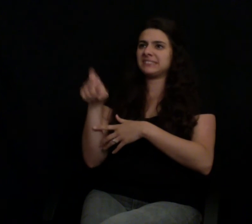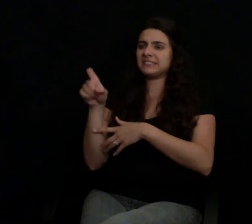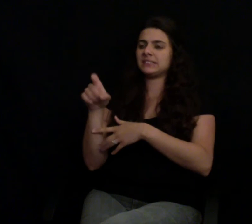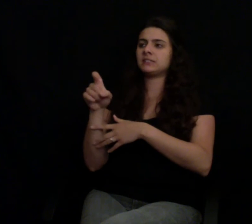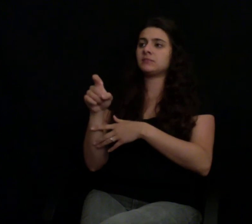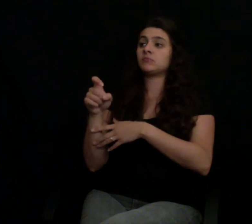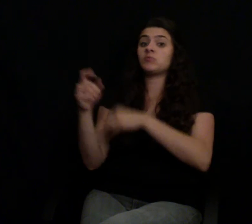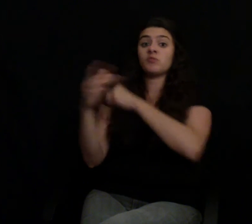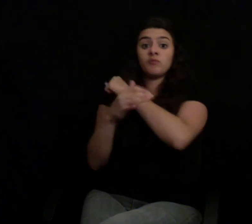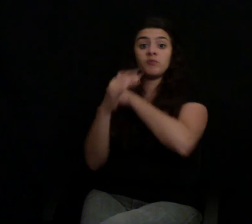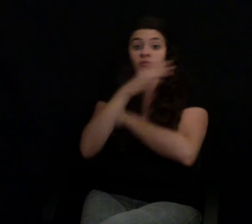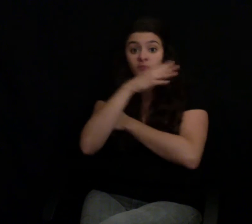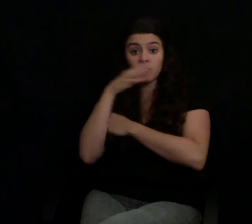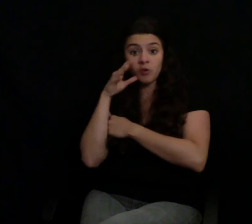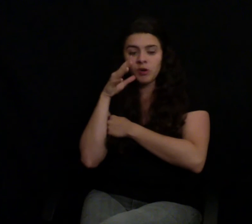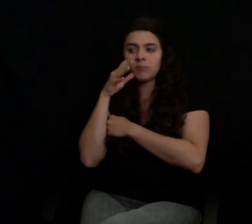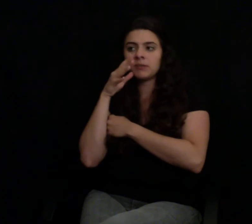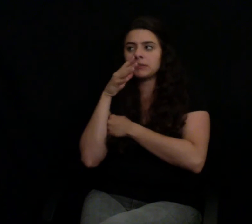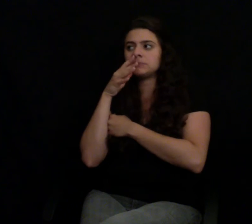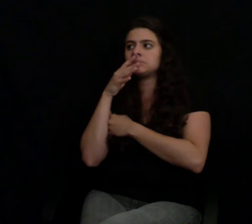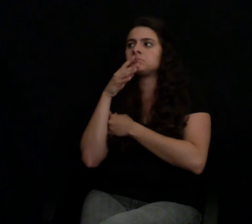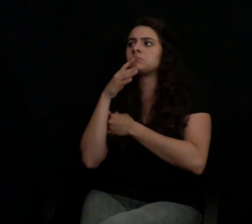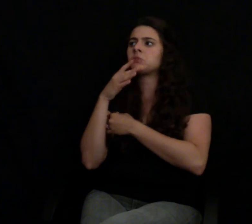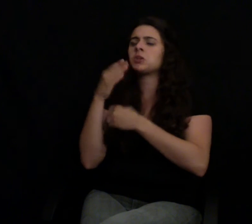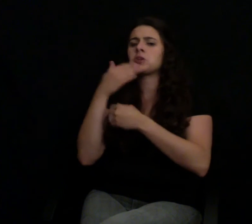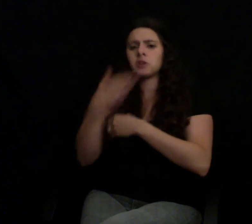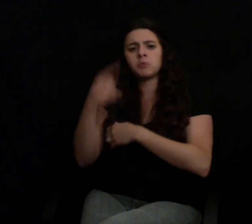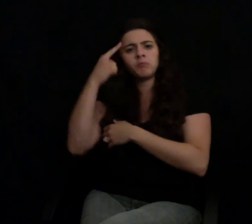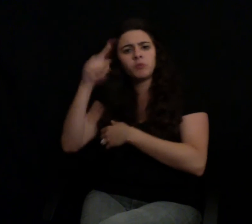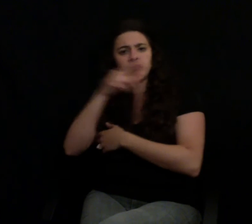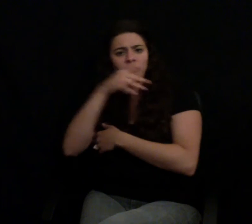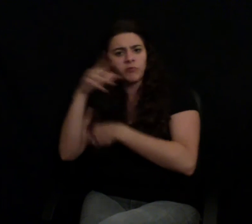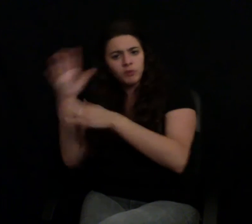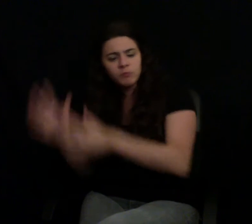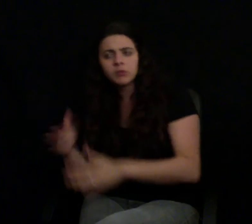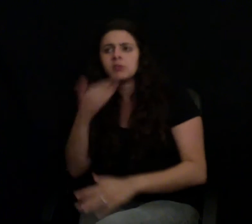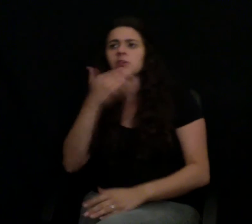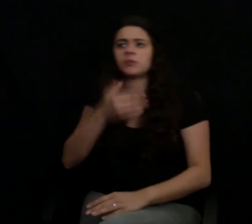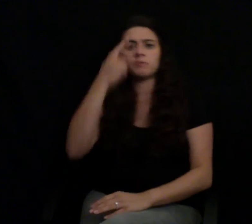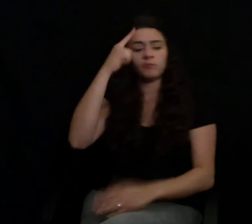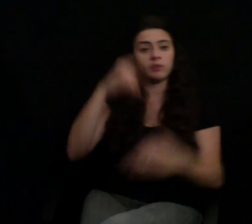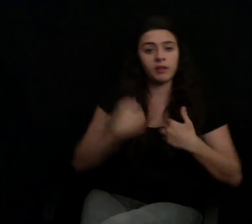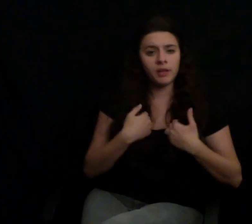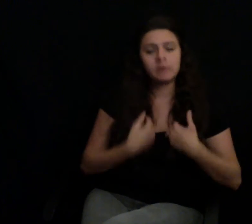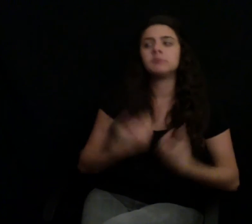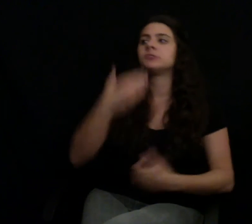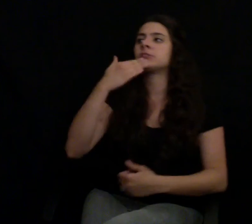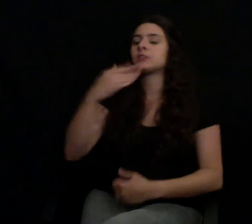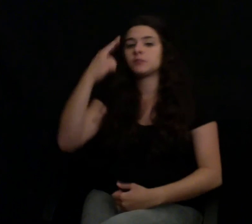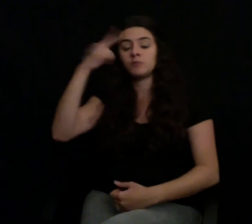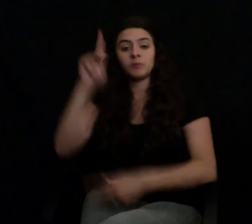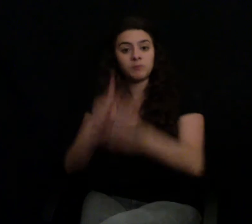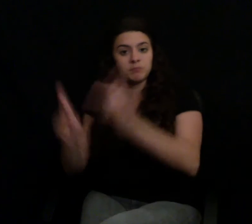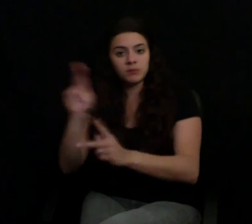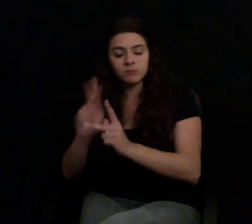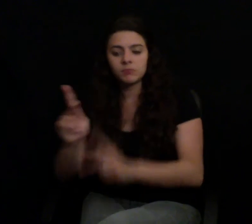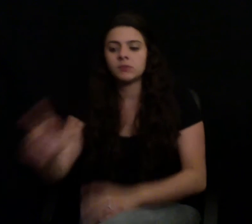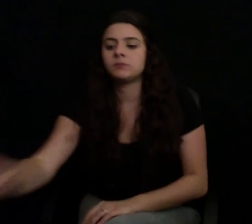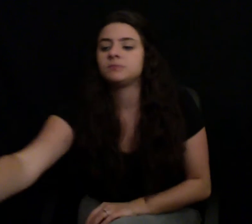that are good for farmers and good for animals and good for people. It amazes me to think of just how broken this system